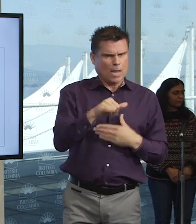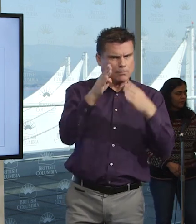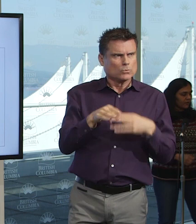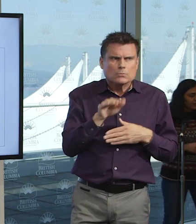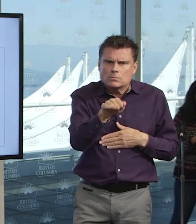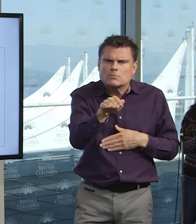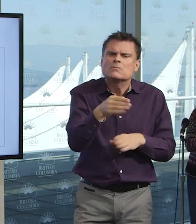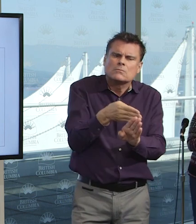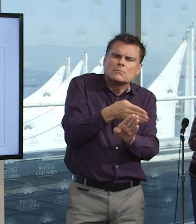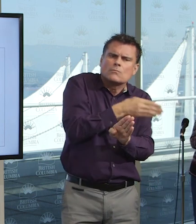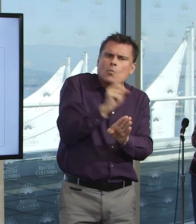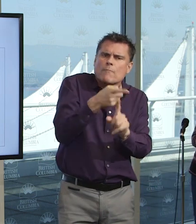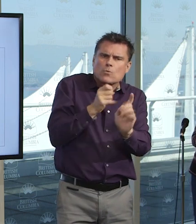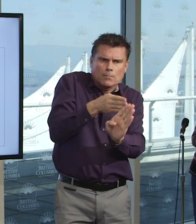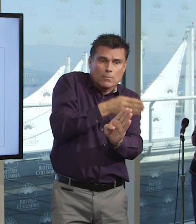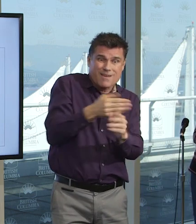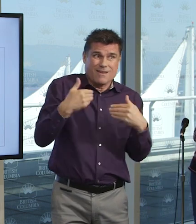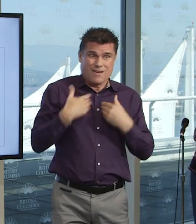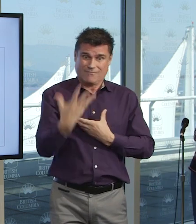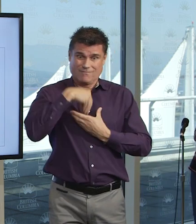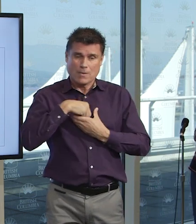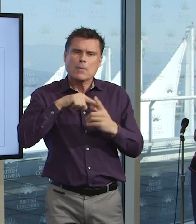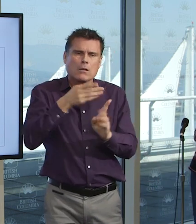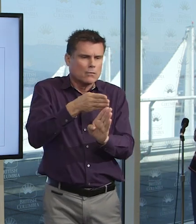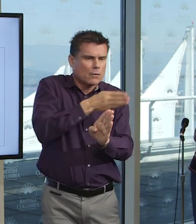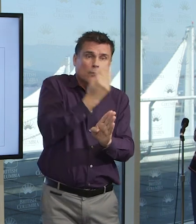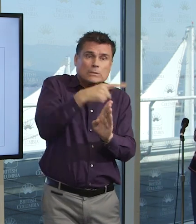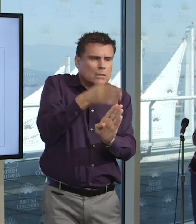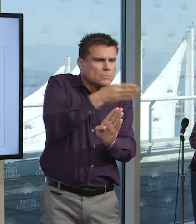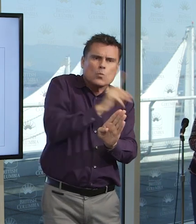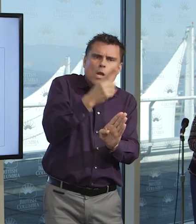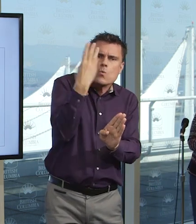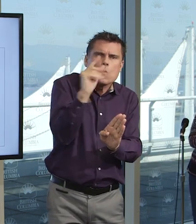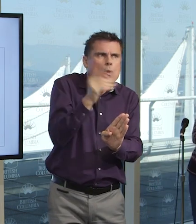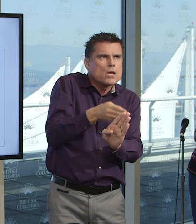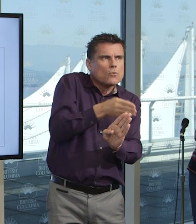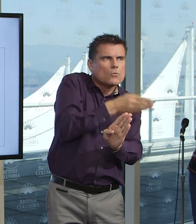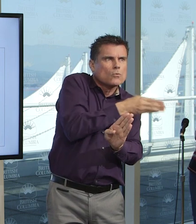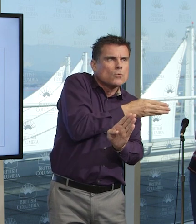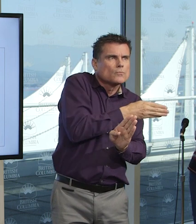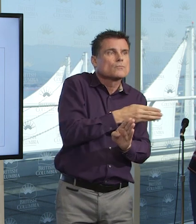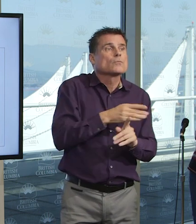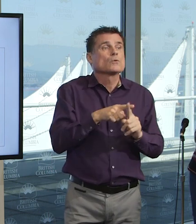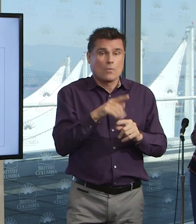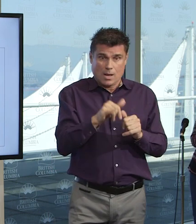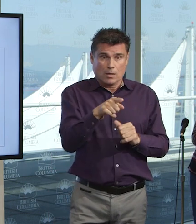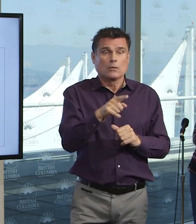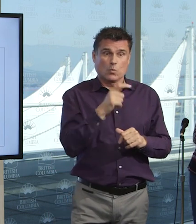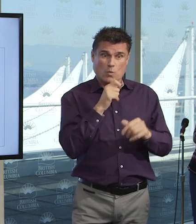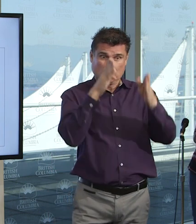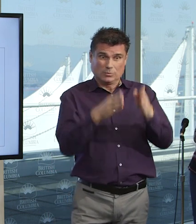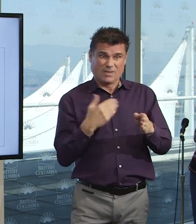keep those people in isolation to see if they develop symptoms so that if and when they develop symptoms, they're not passing it on to